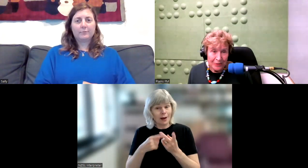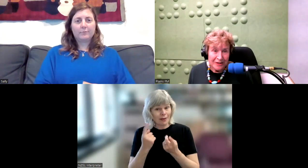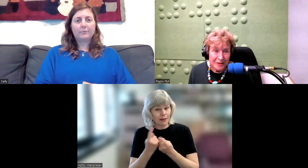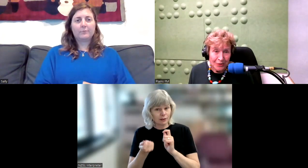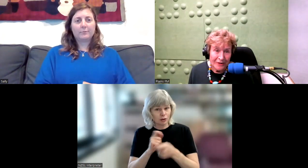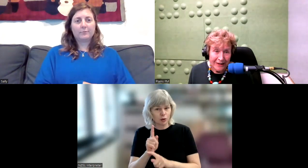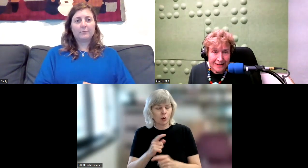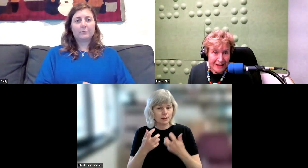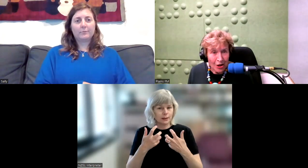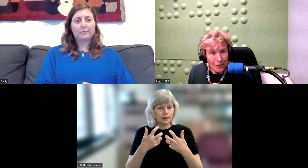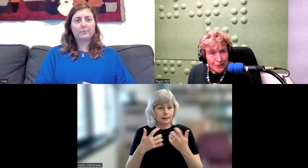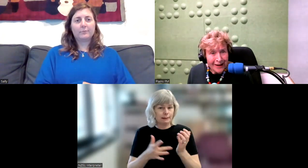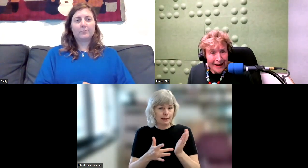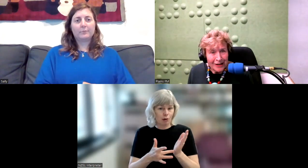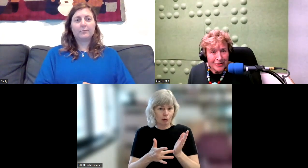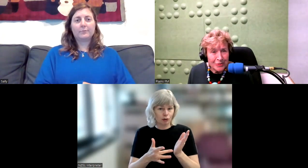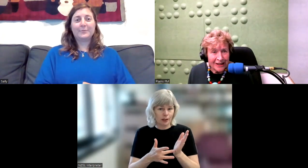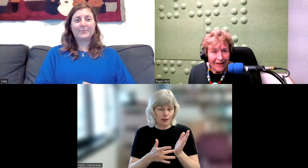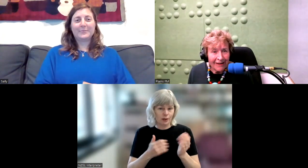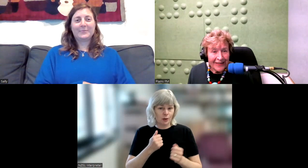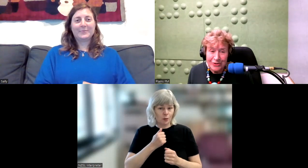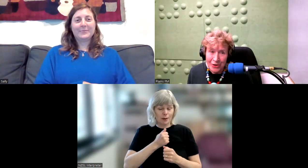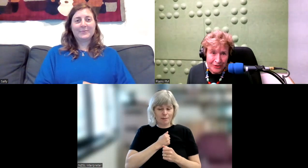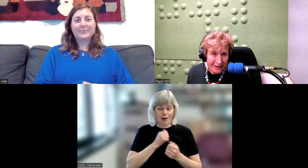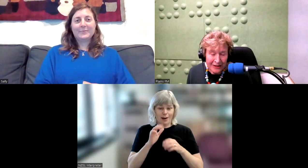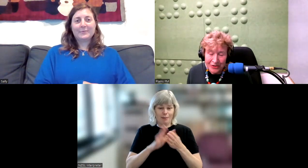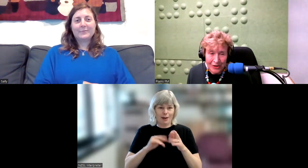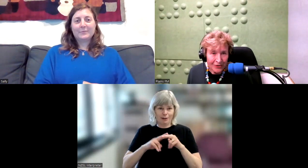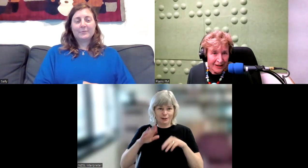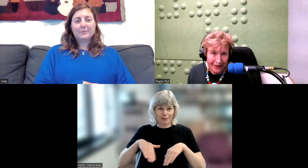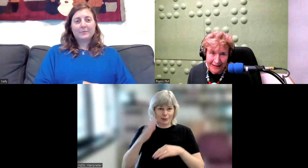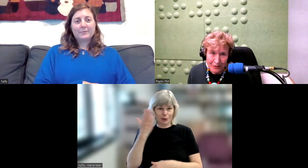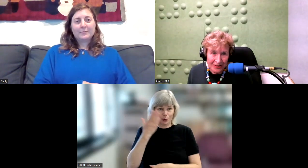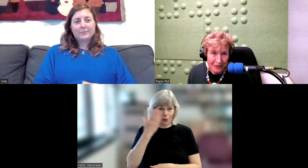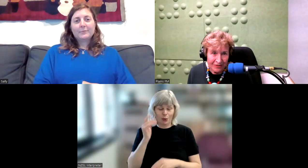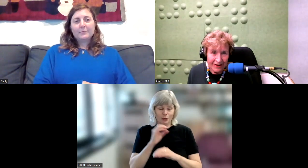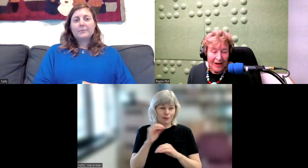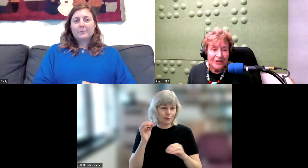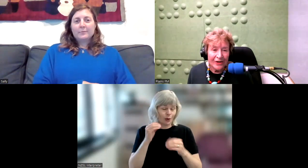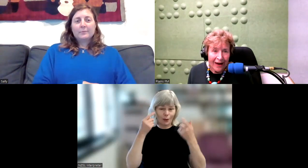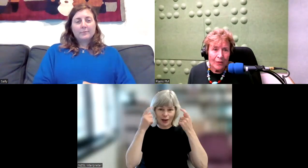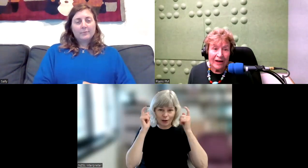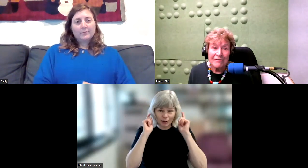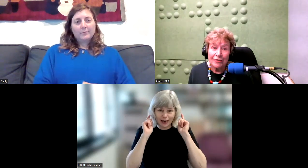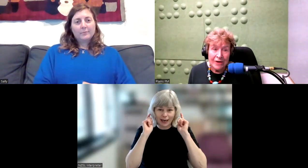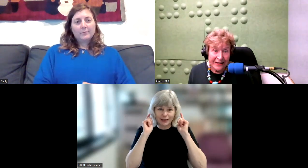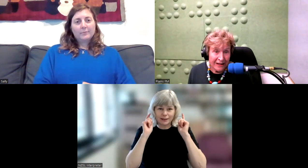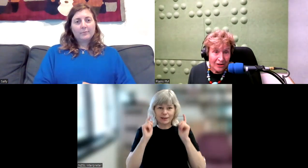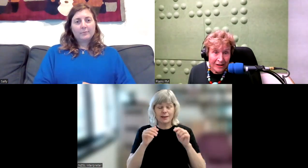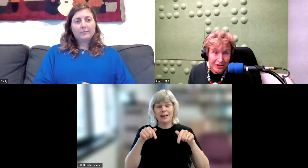went to school in the 1900s, there was no hearing aids whatsoever. So now we have great technology.